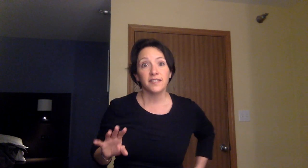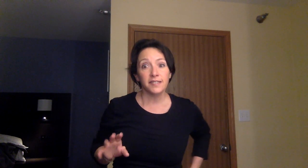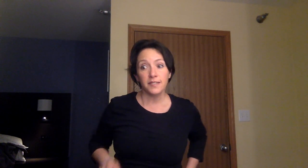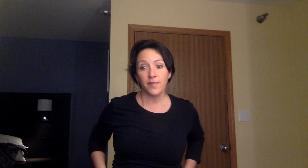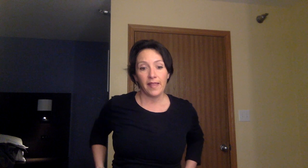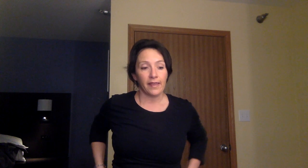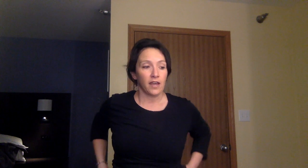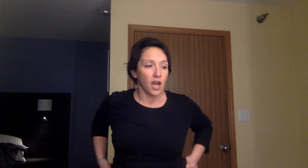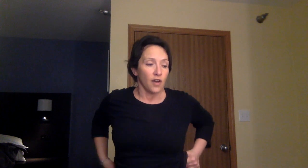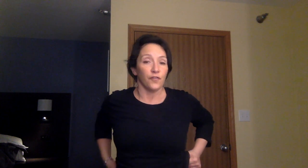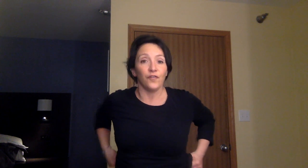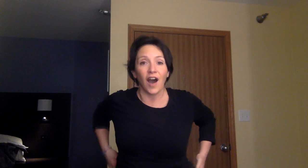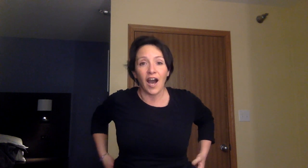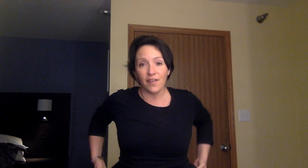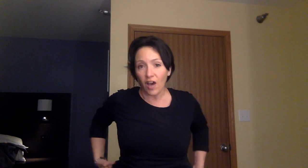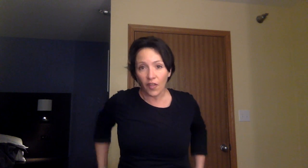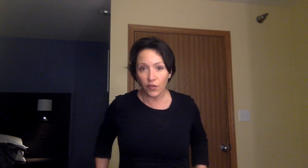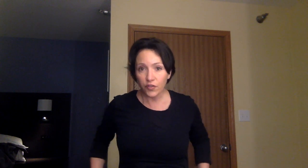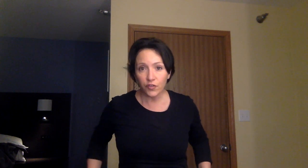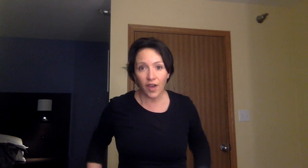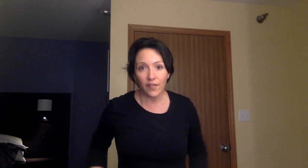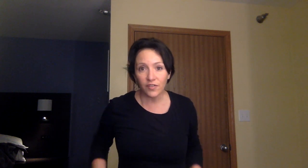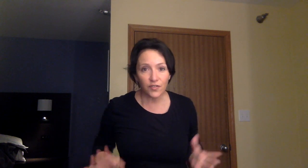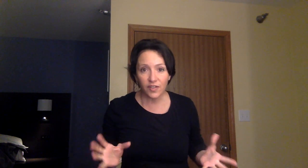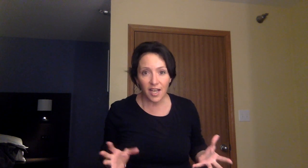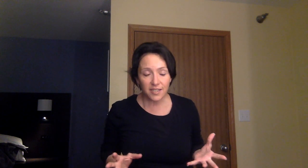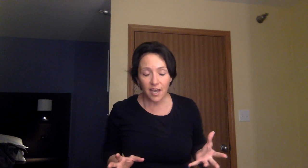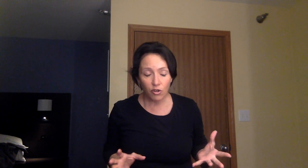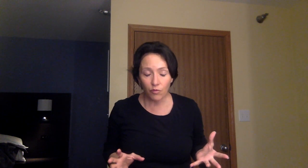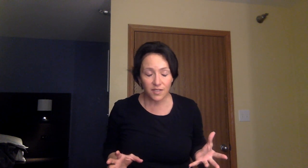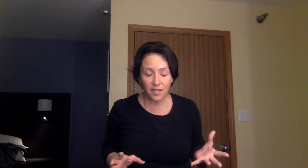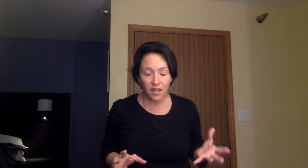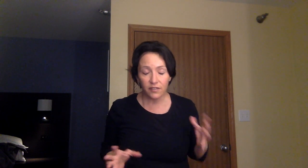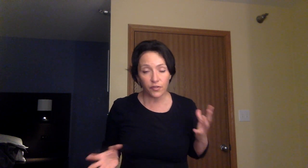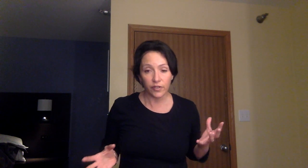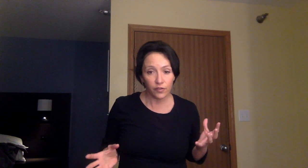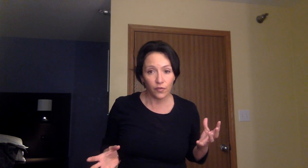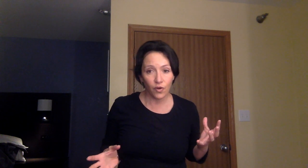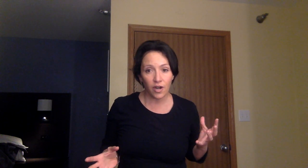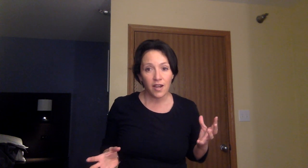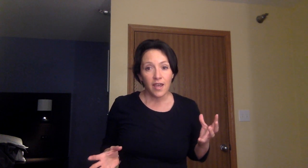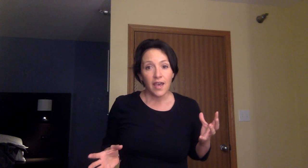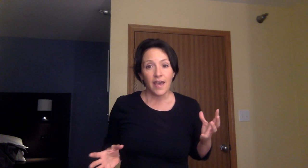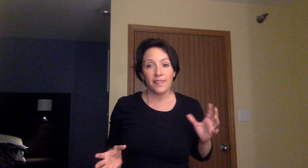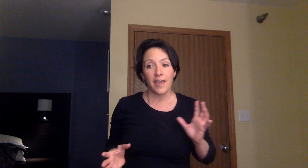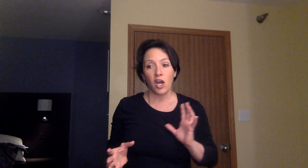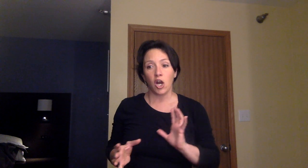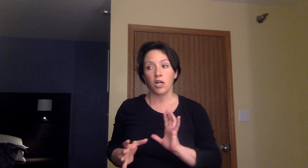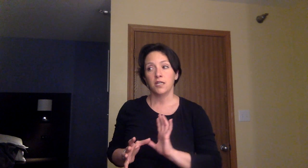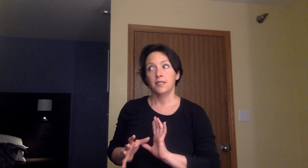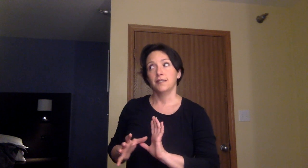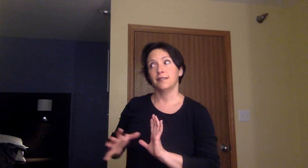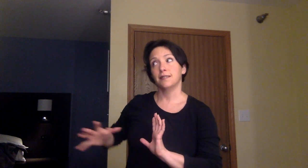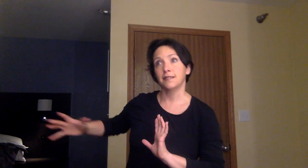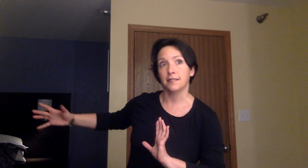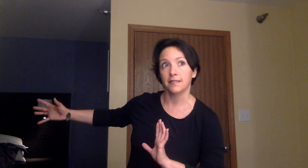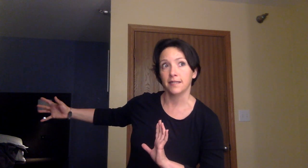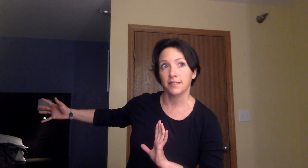since met, like, five other survivors of the glaucoma scale of three or four. And they are six